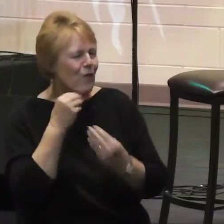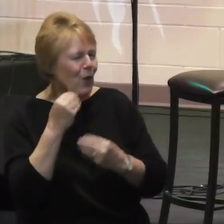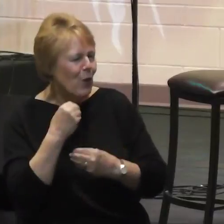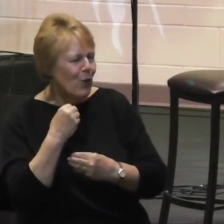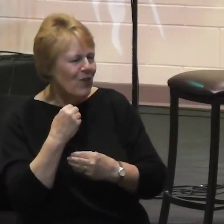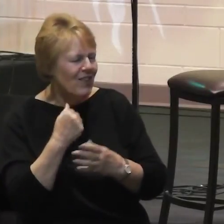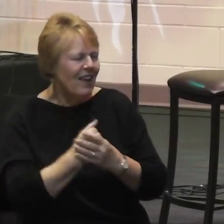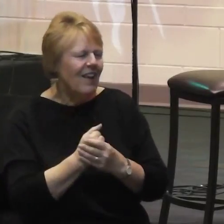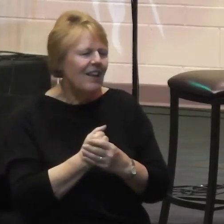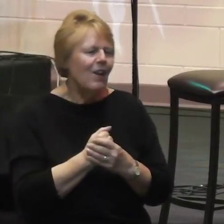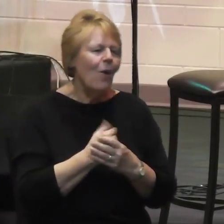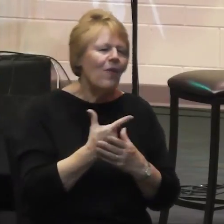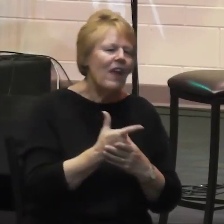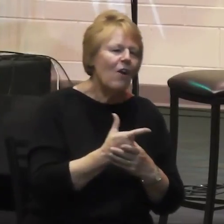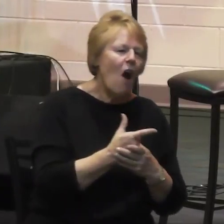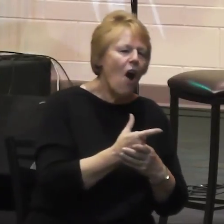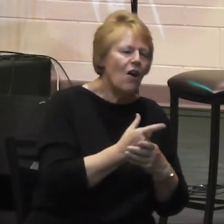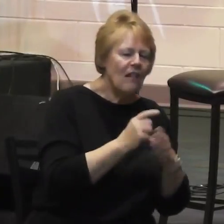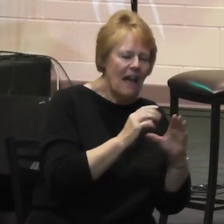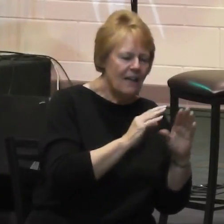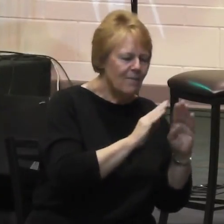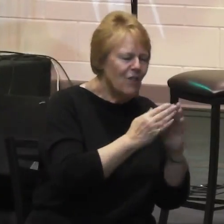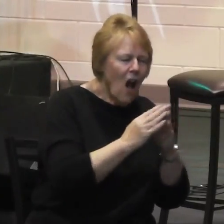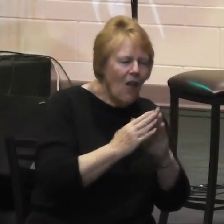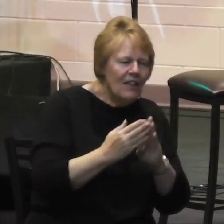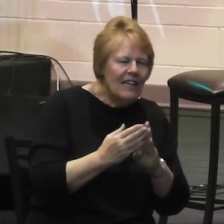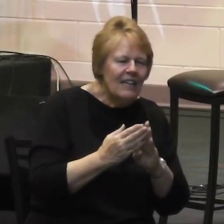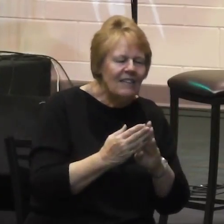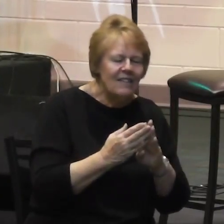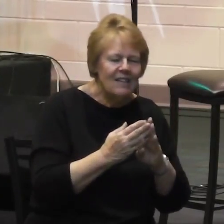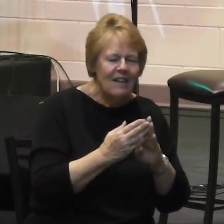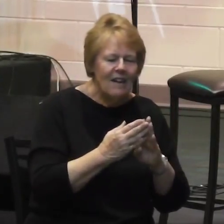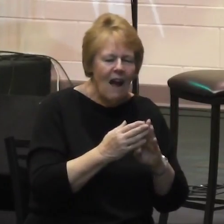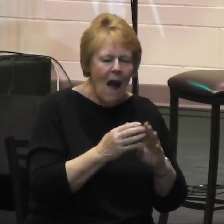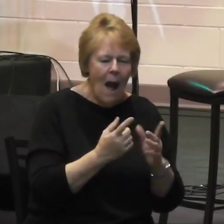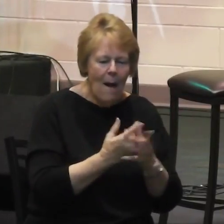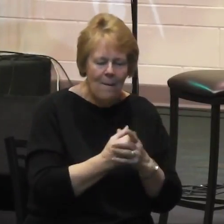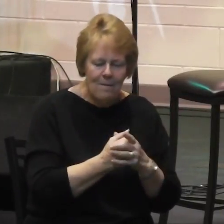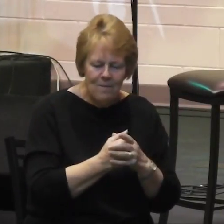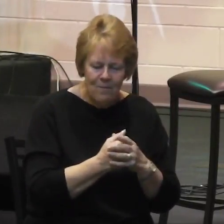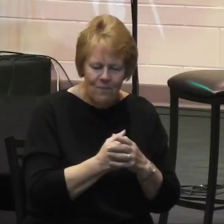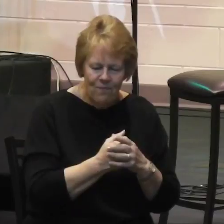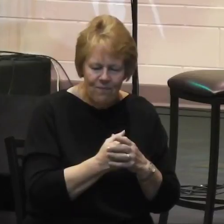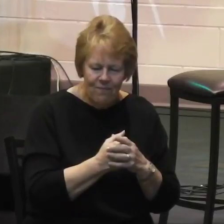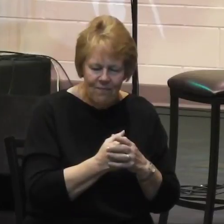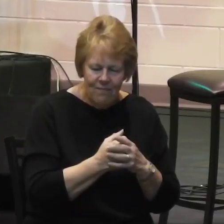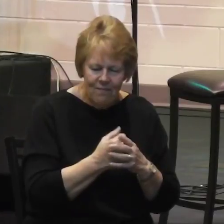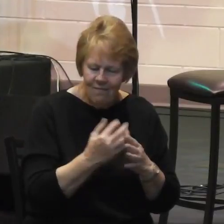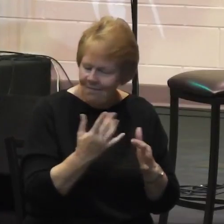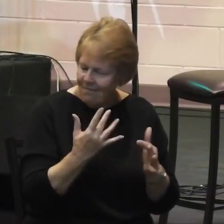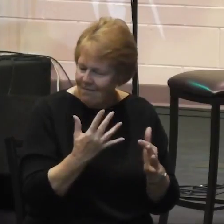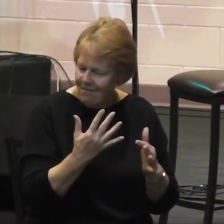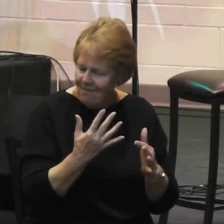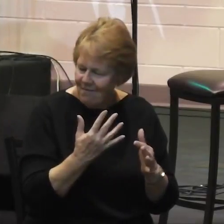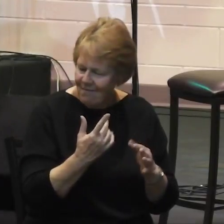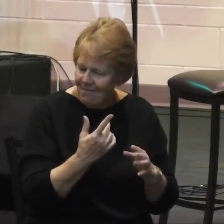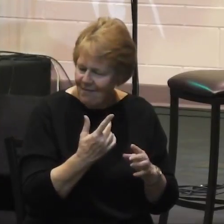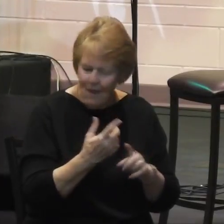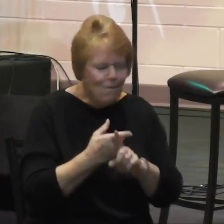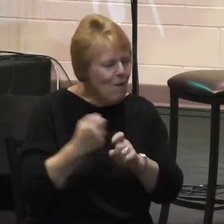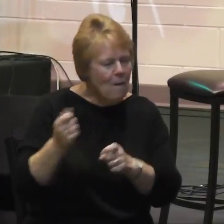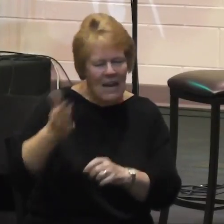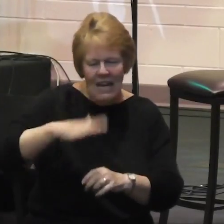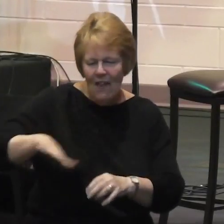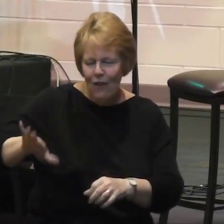scholarliness of the people from, you know, the Shangilia community out there. Lee Robinson, you know, the people in Kisumu and that side. They